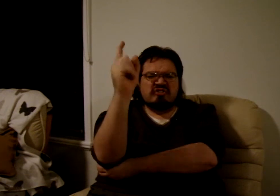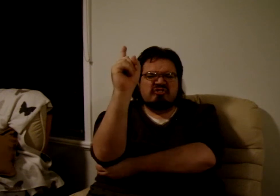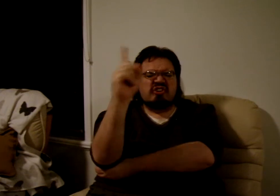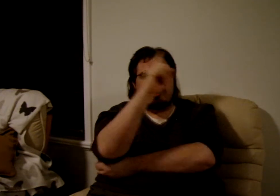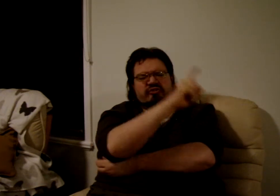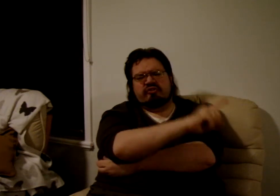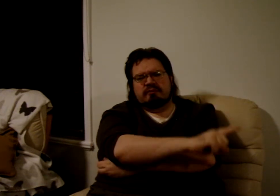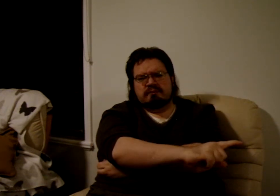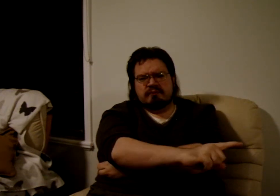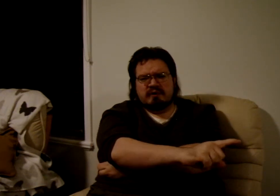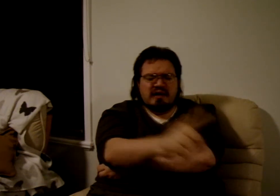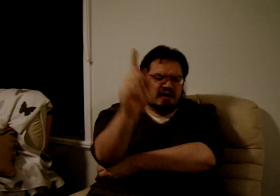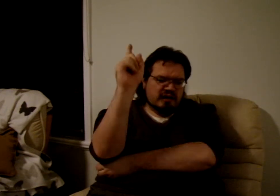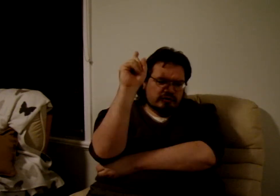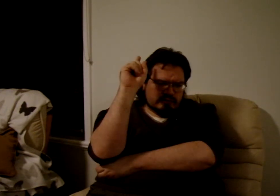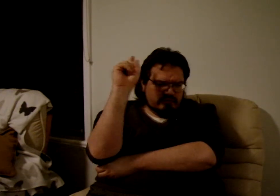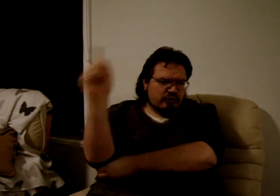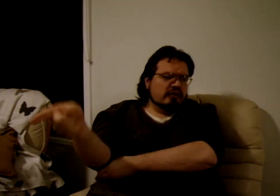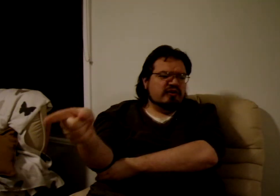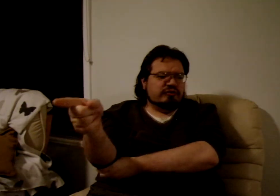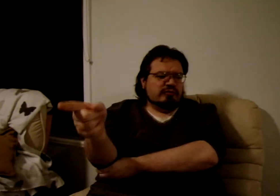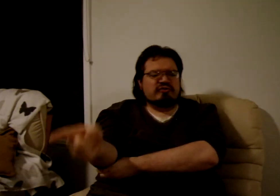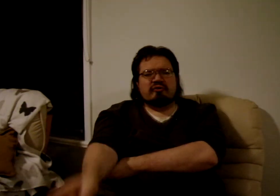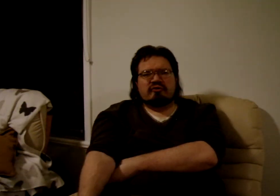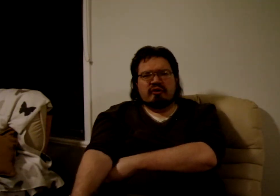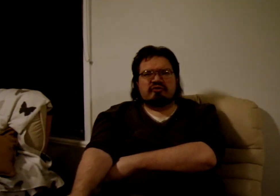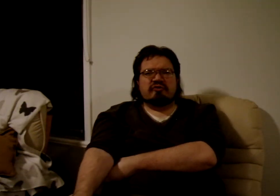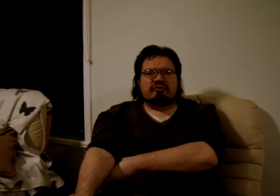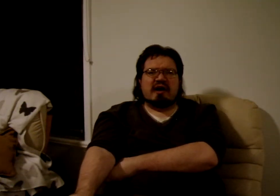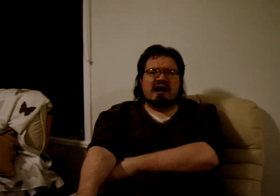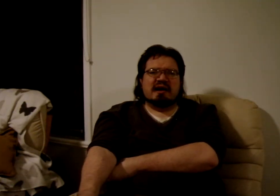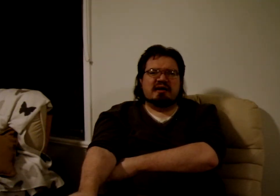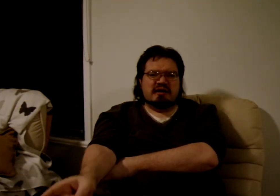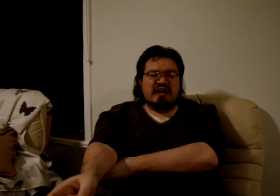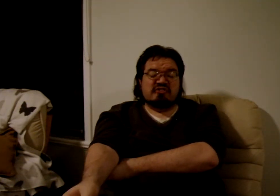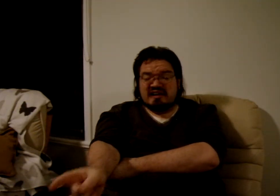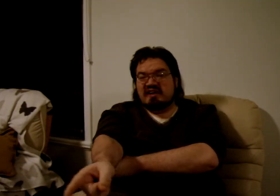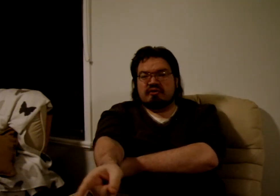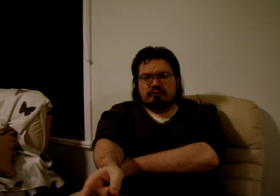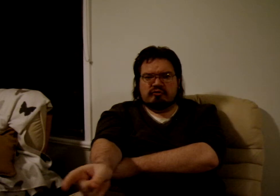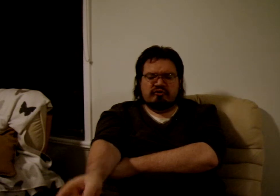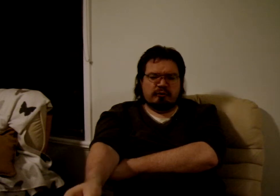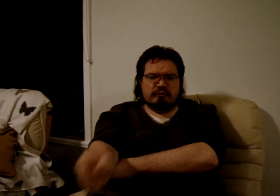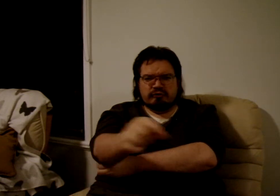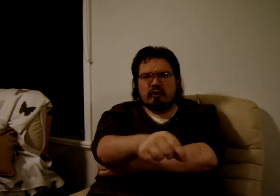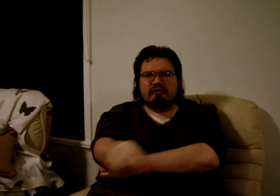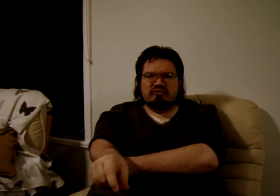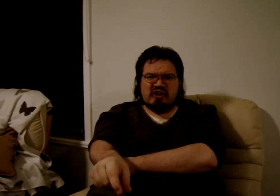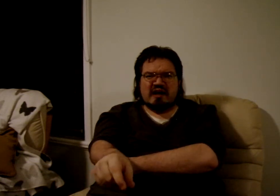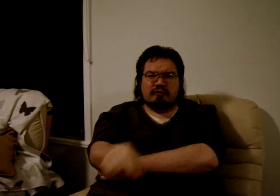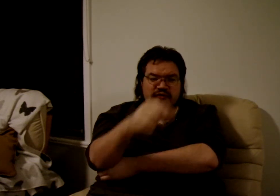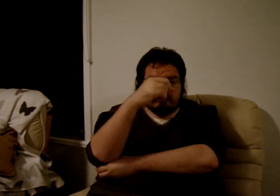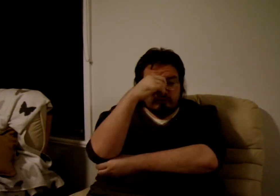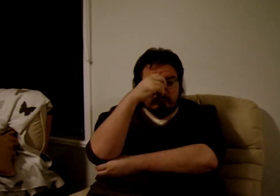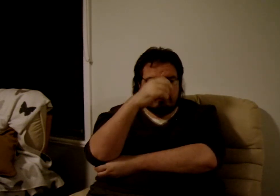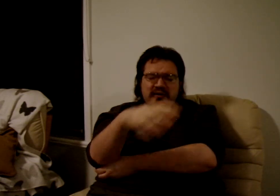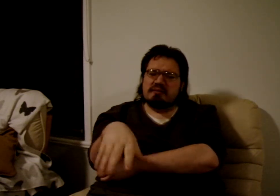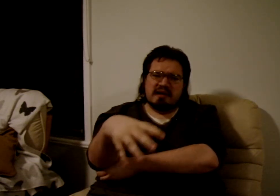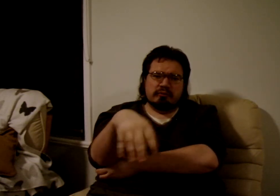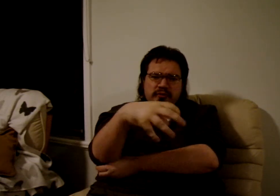Chess. From its earliest original versions in ancient Egypt, which is where it was dogs and jackals. They still buried people with